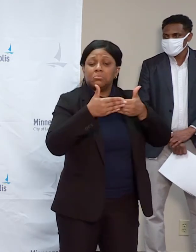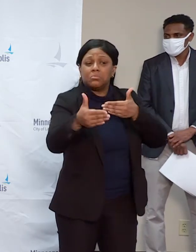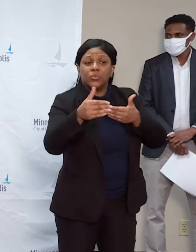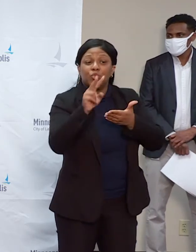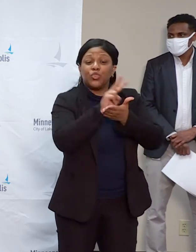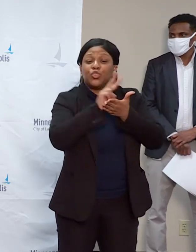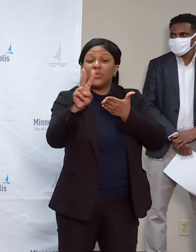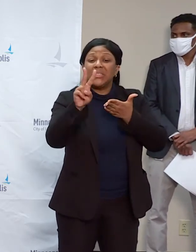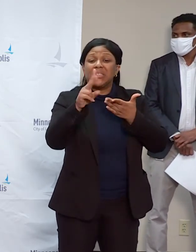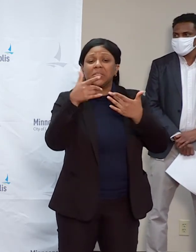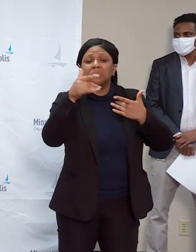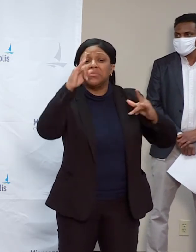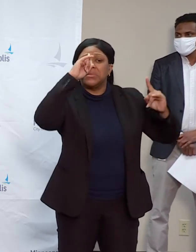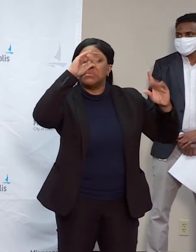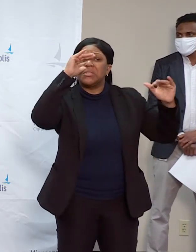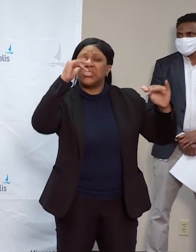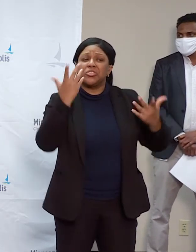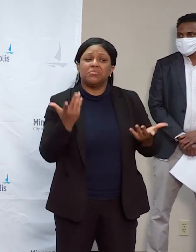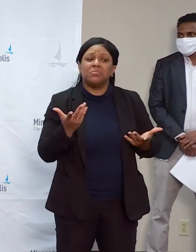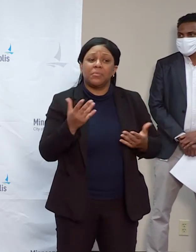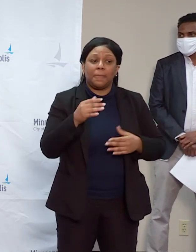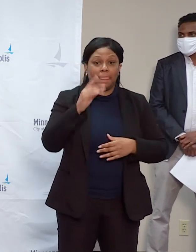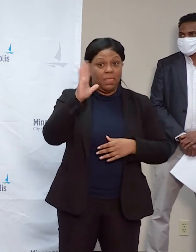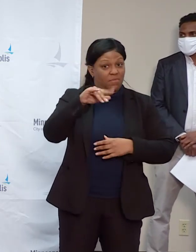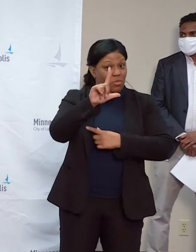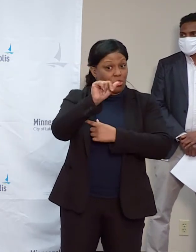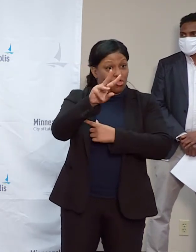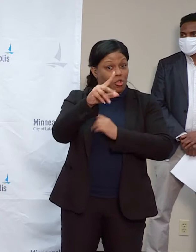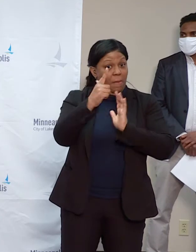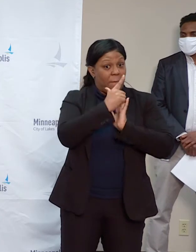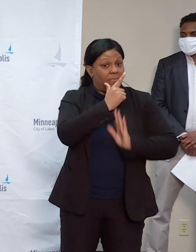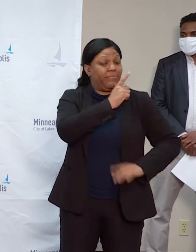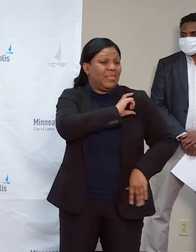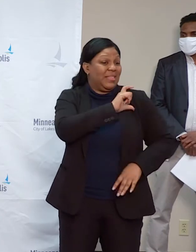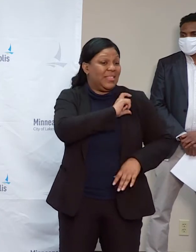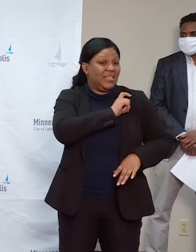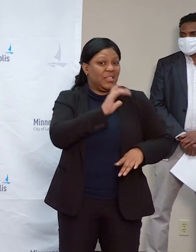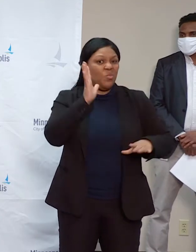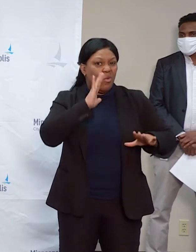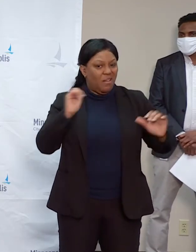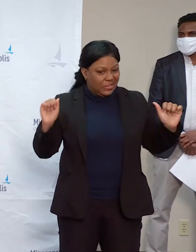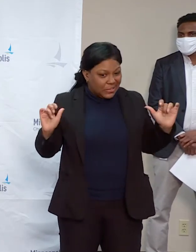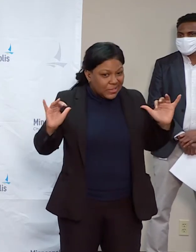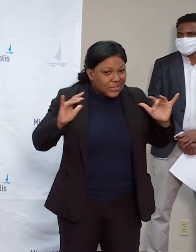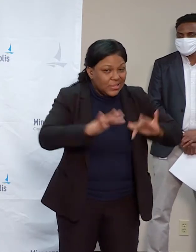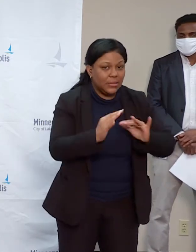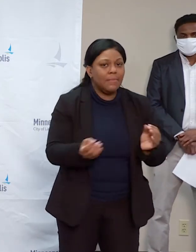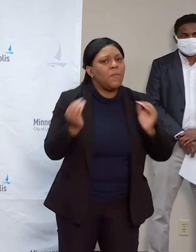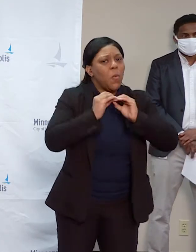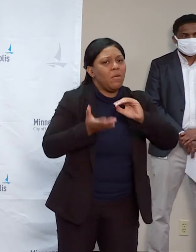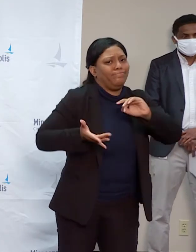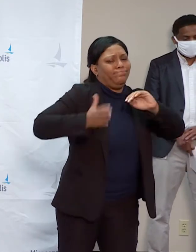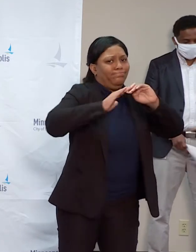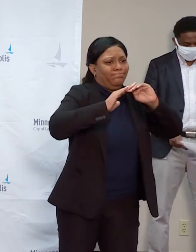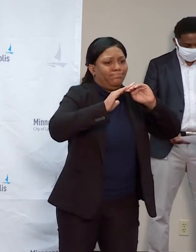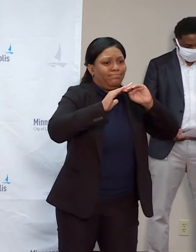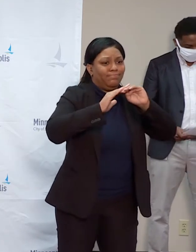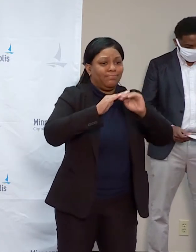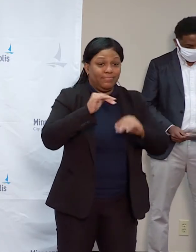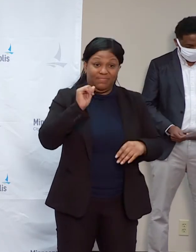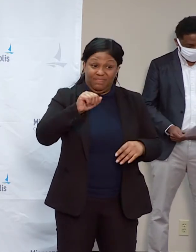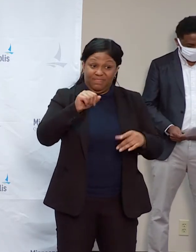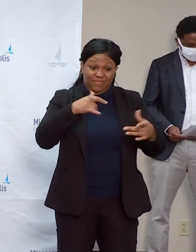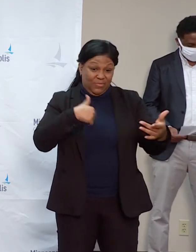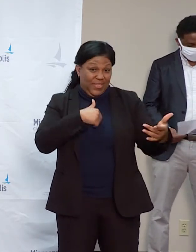of law enforcement that will increase throughout the trial and will reach full capacity as we move closer into both jury